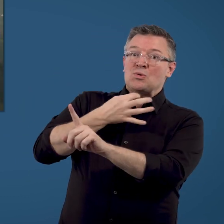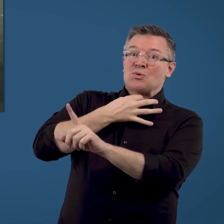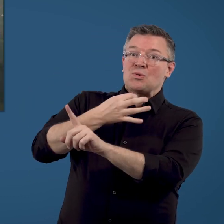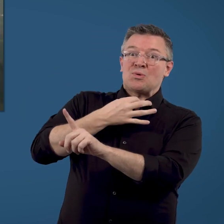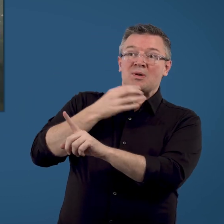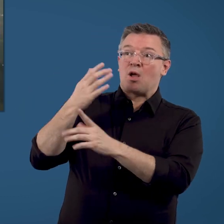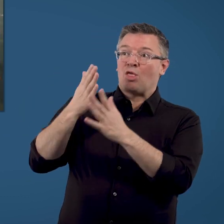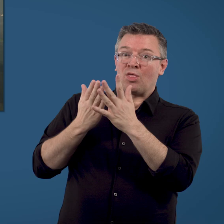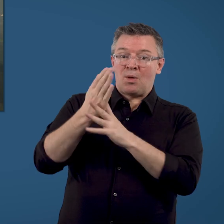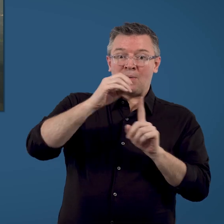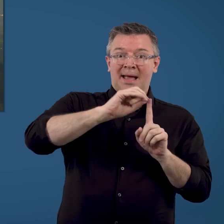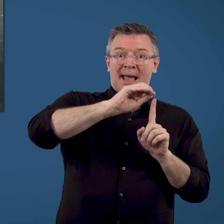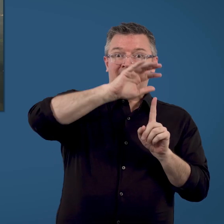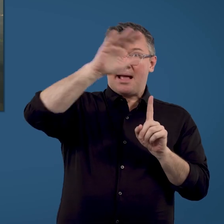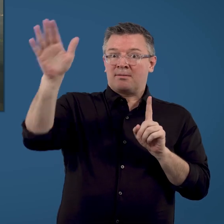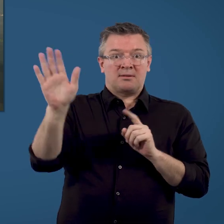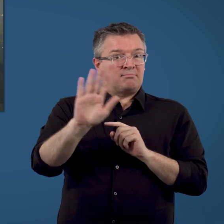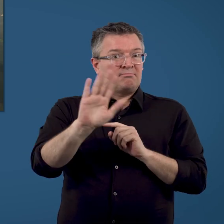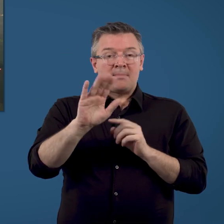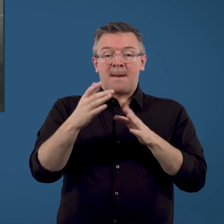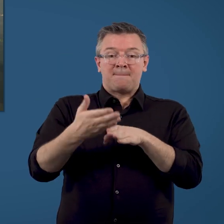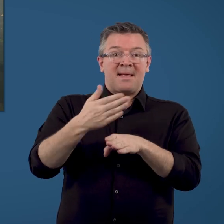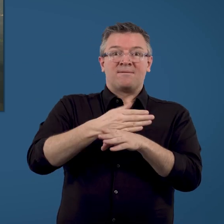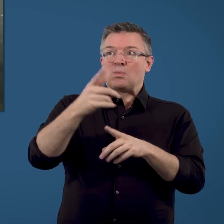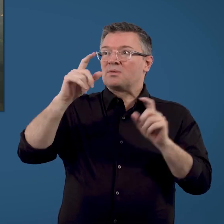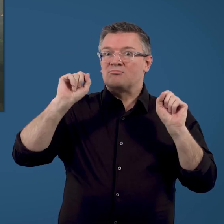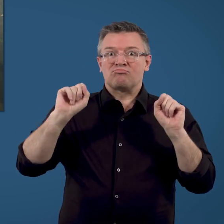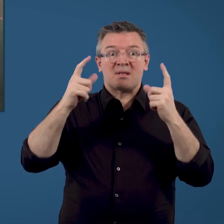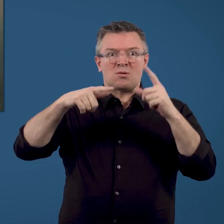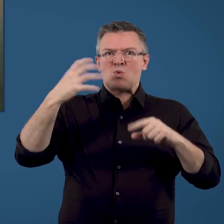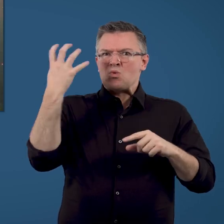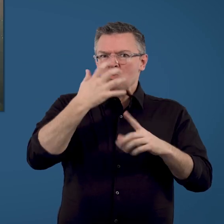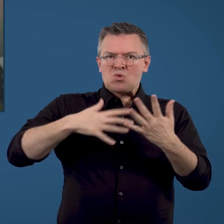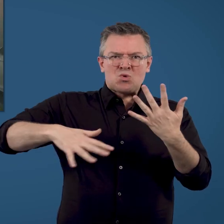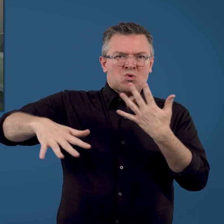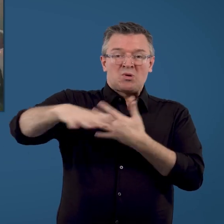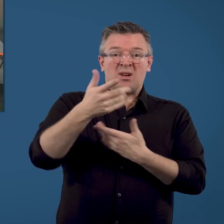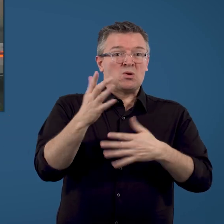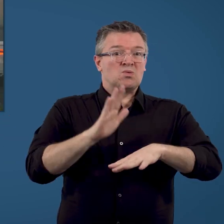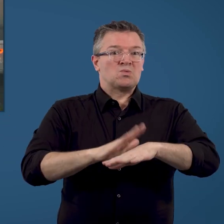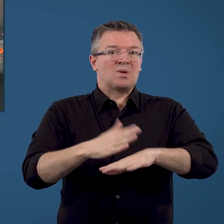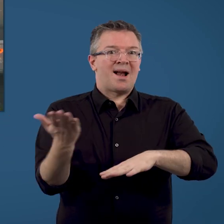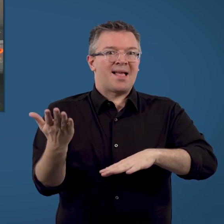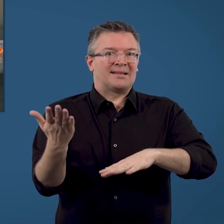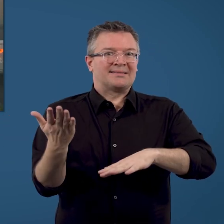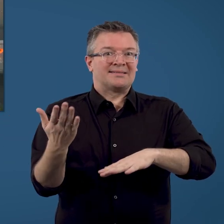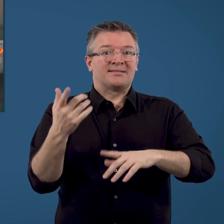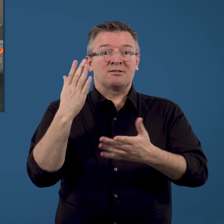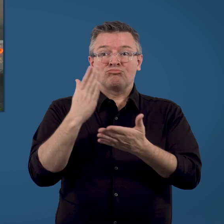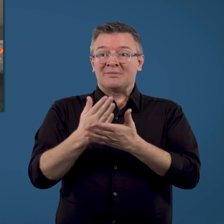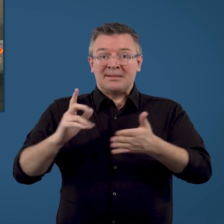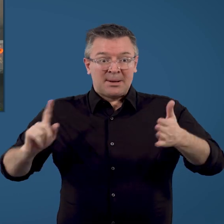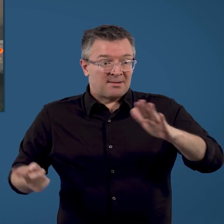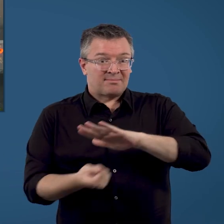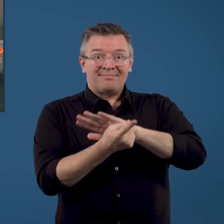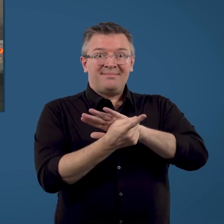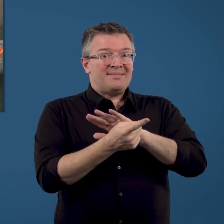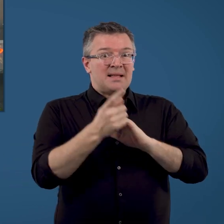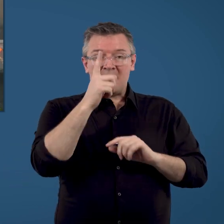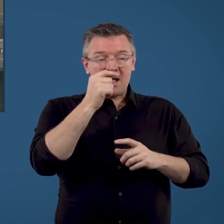threat during an ember attack. By the time you realise the danger, it might be too late as escape routes become